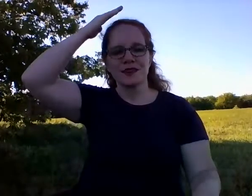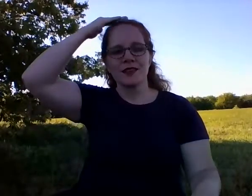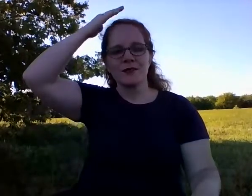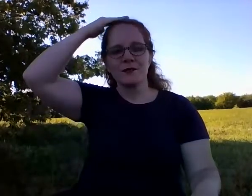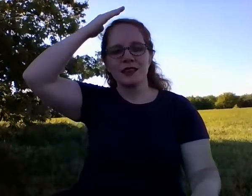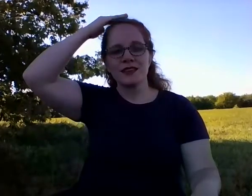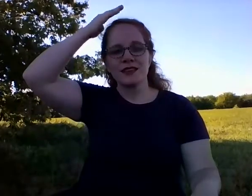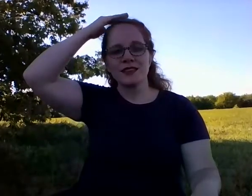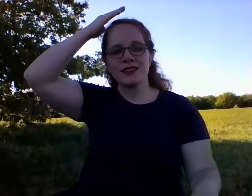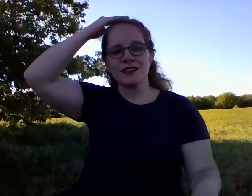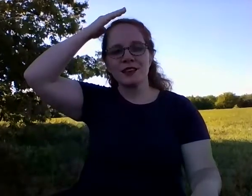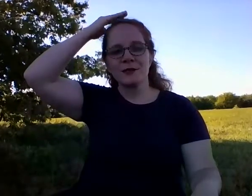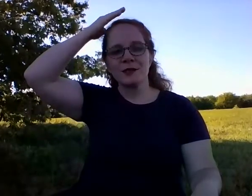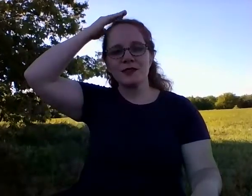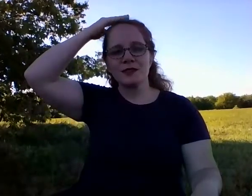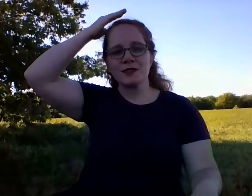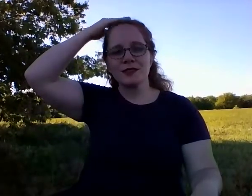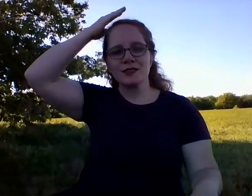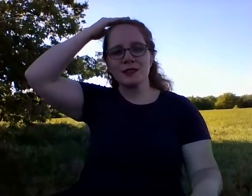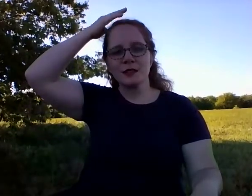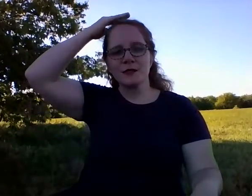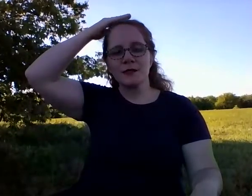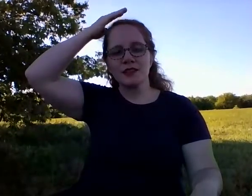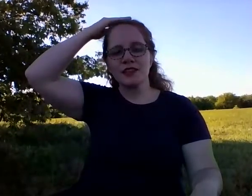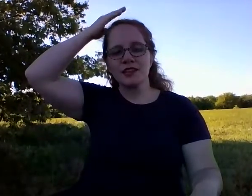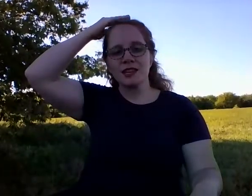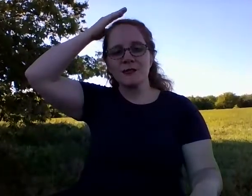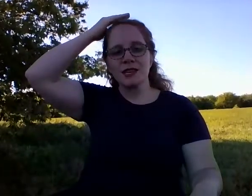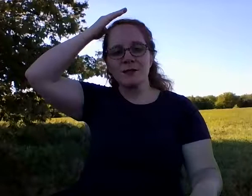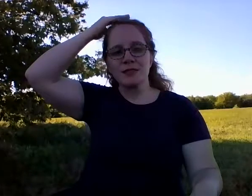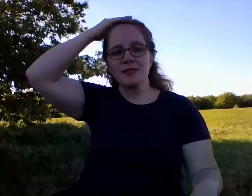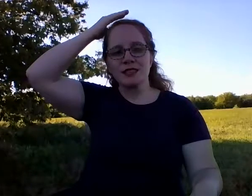Blessed are all that mourn, for they shall obtain mercy.